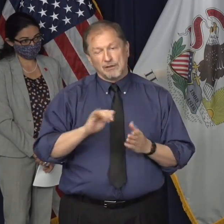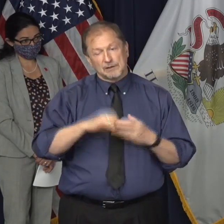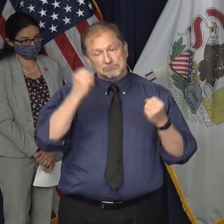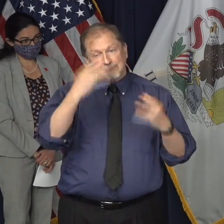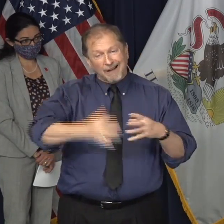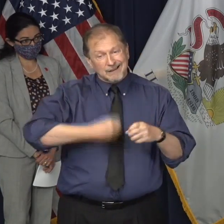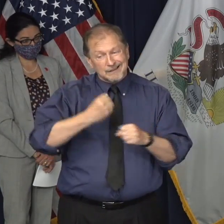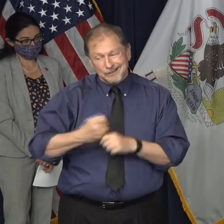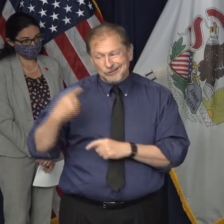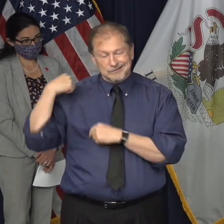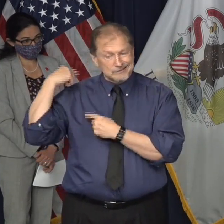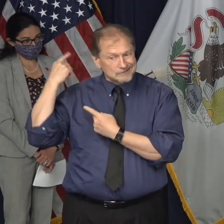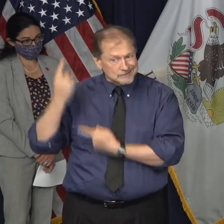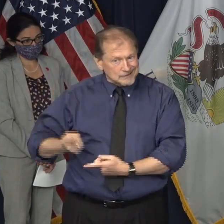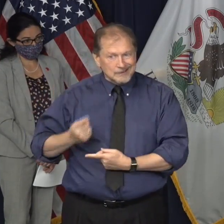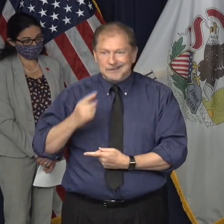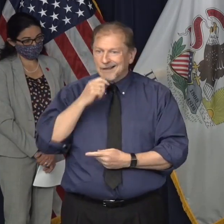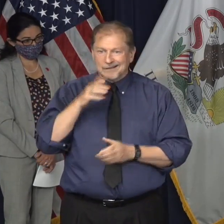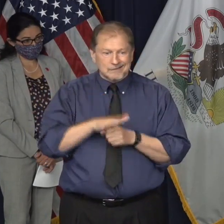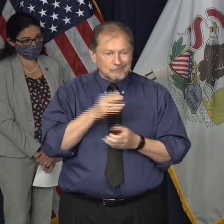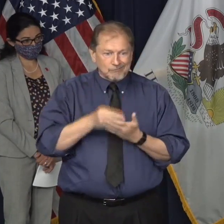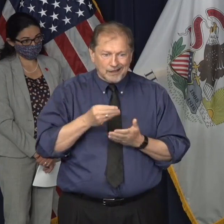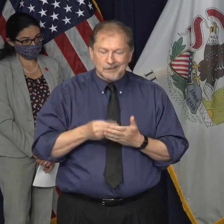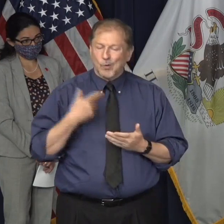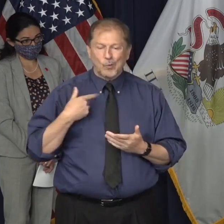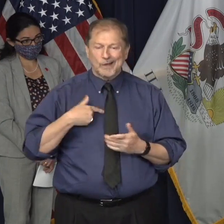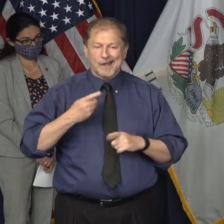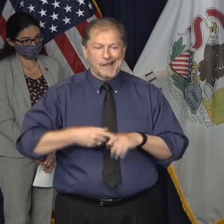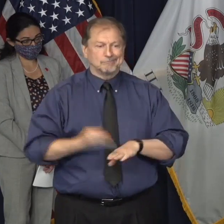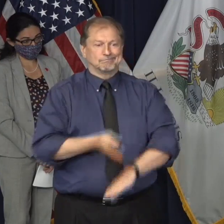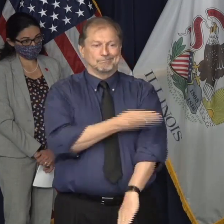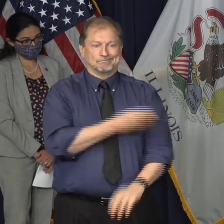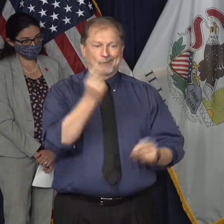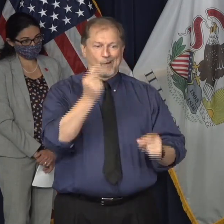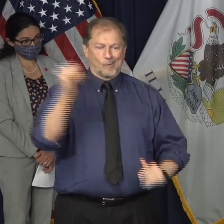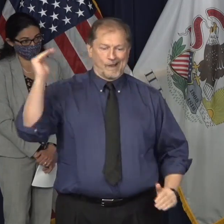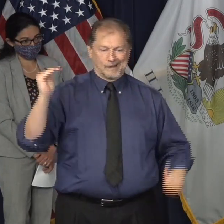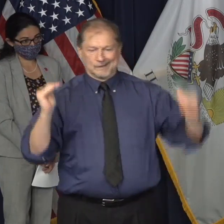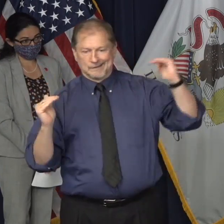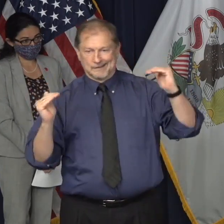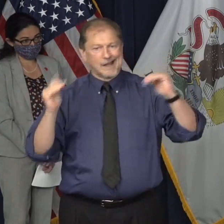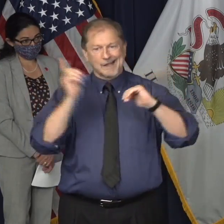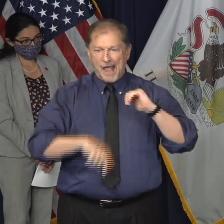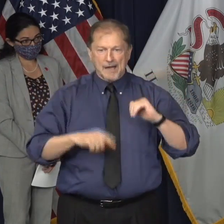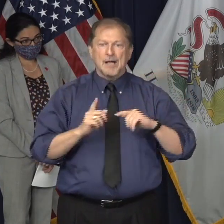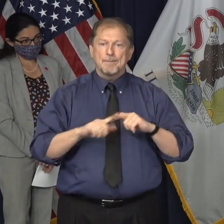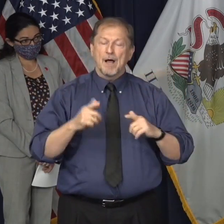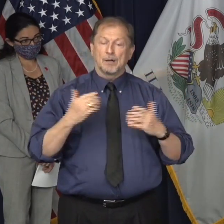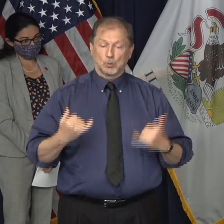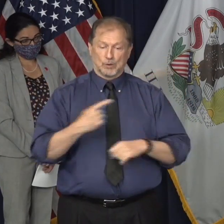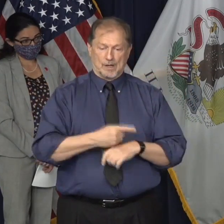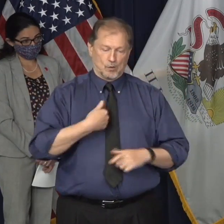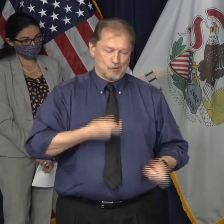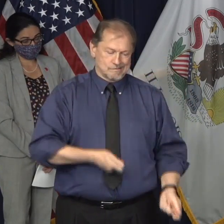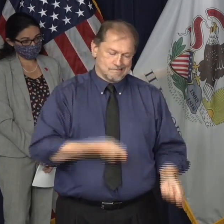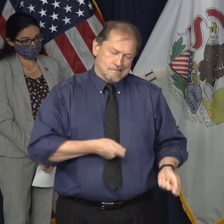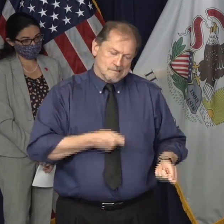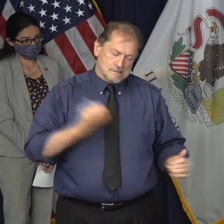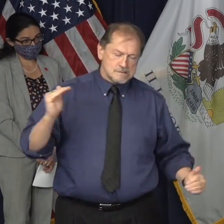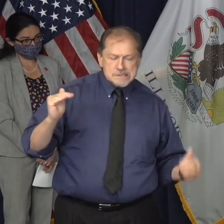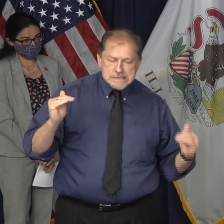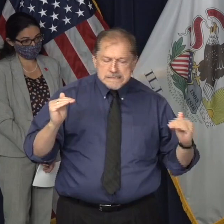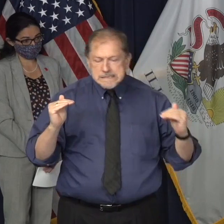in the span of a few months, we must advance equity in our public health response today, everywhere